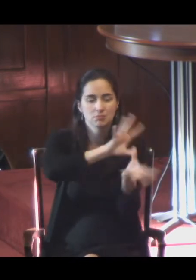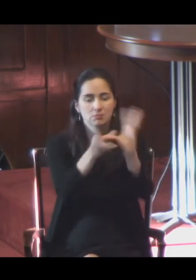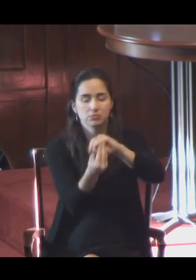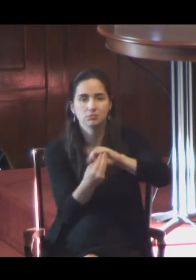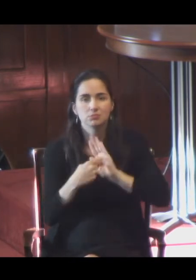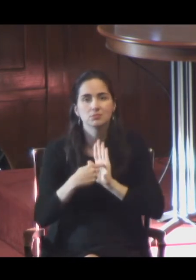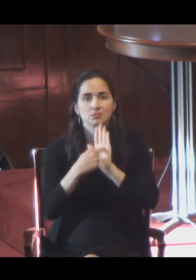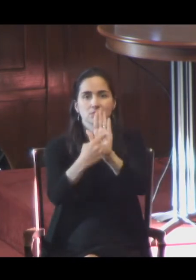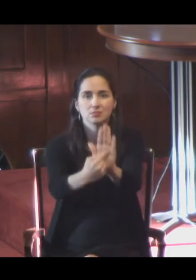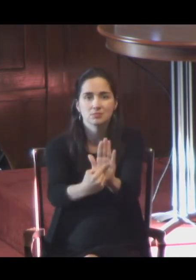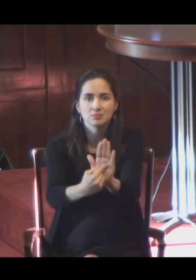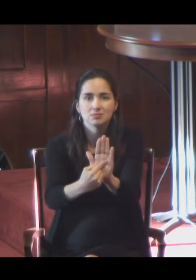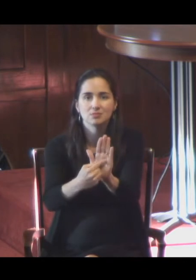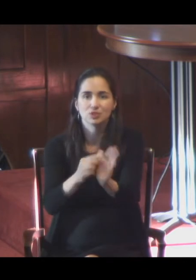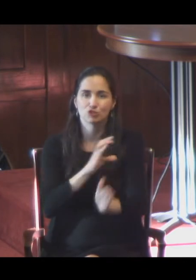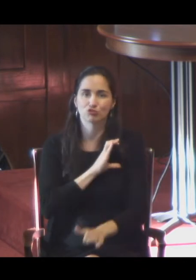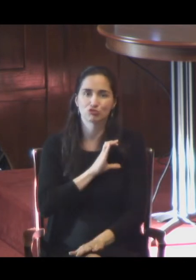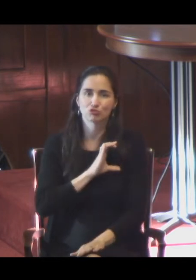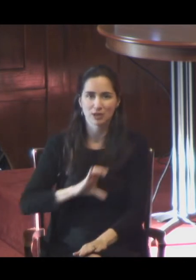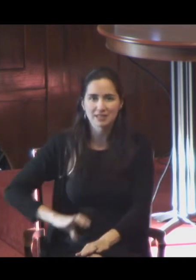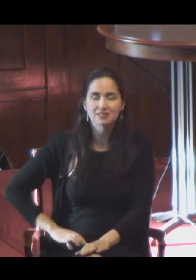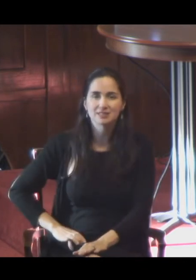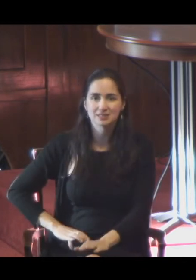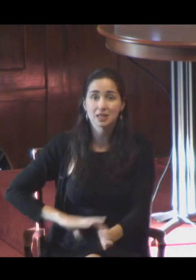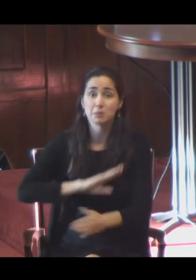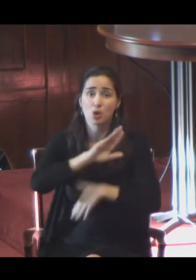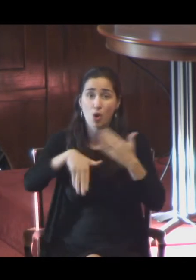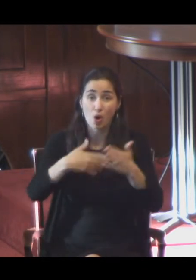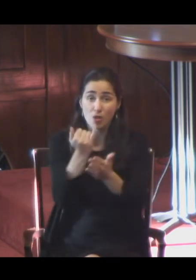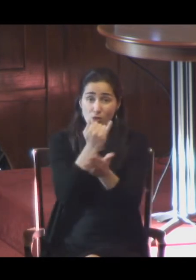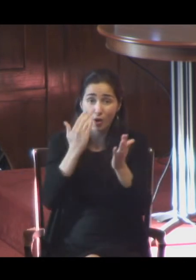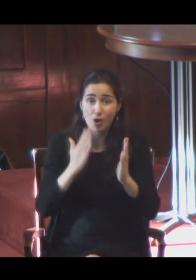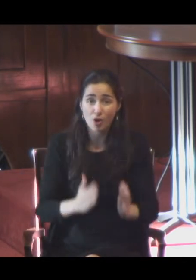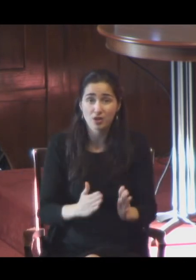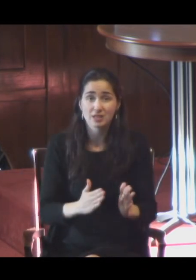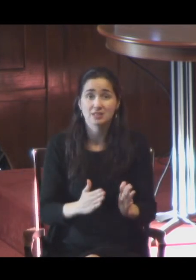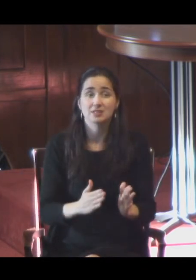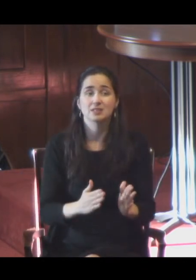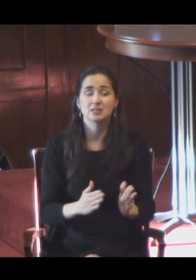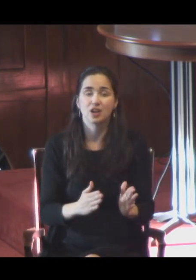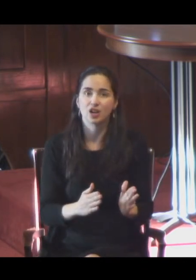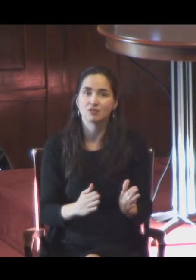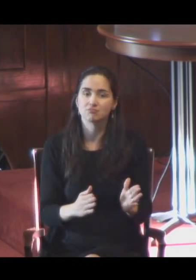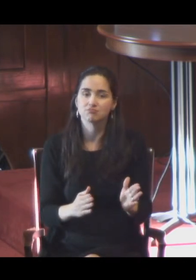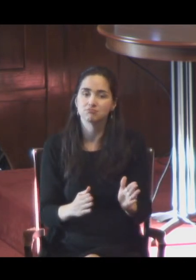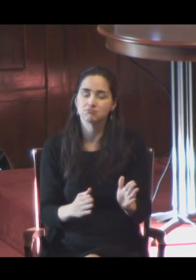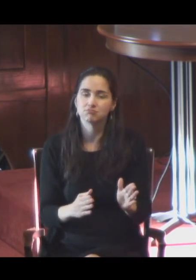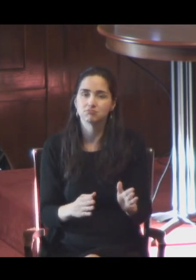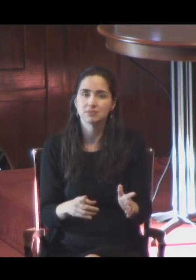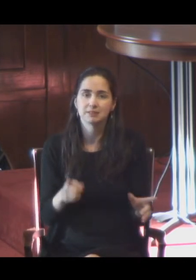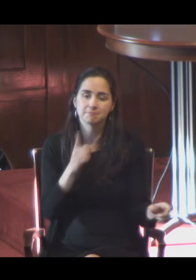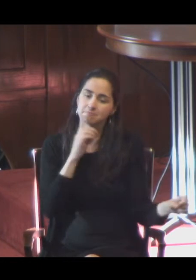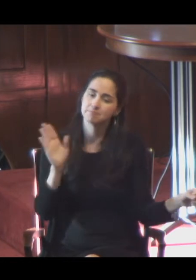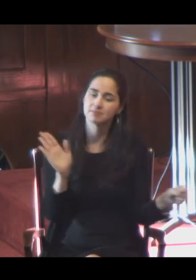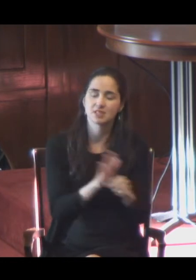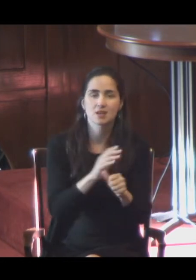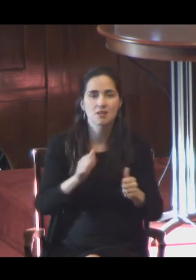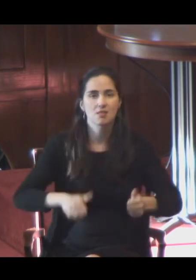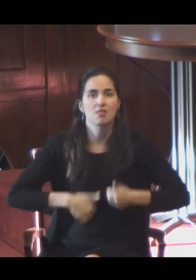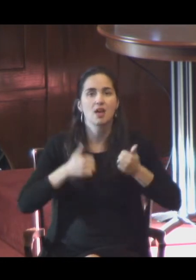They're all people who have dedicated their life to their work. They're as servants of Christ, as artists. And this is, we're presenting this to you.